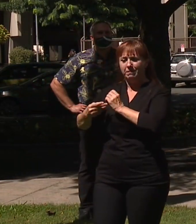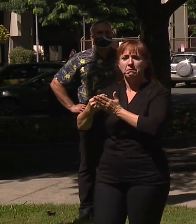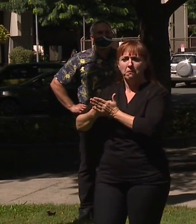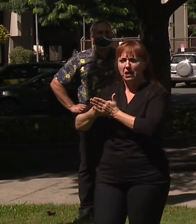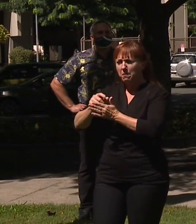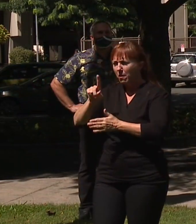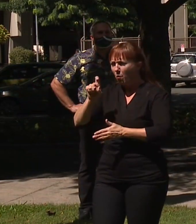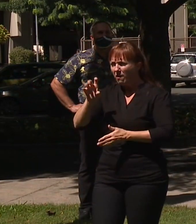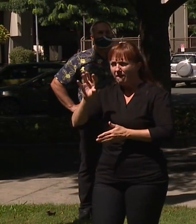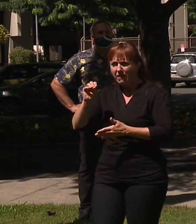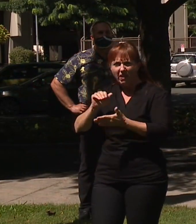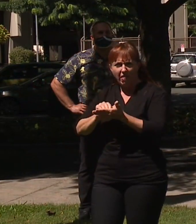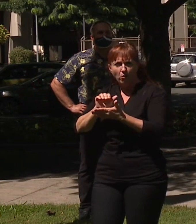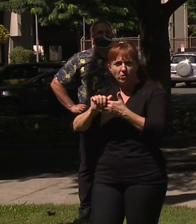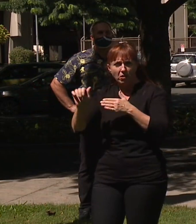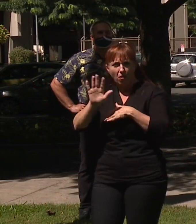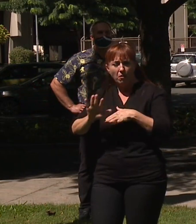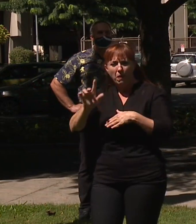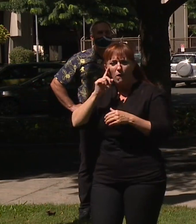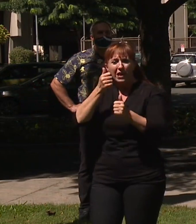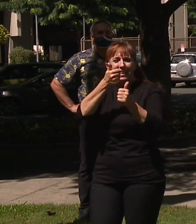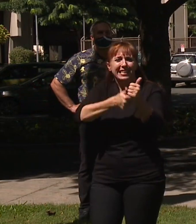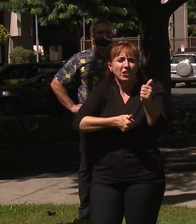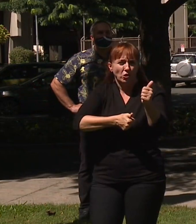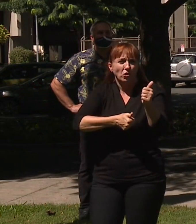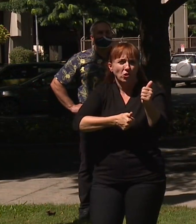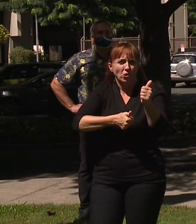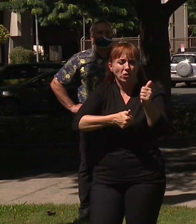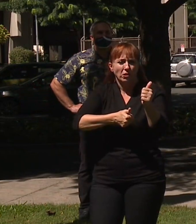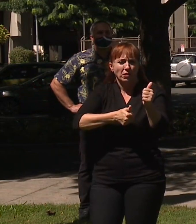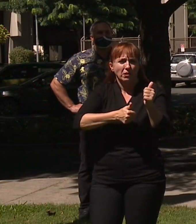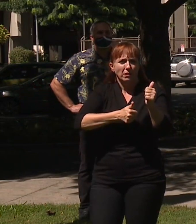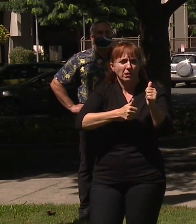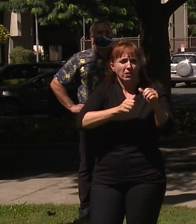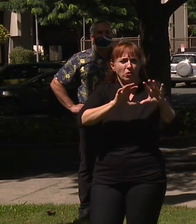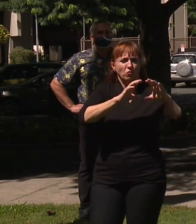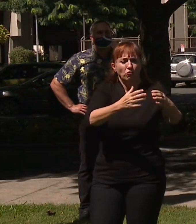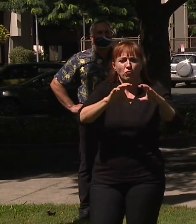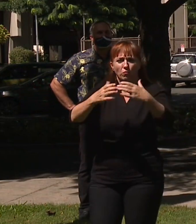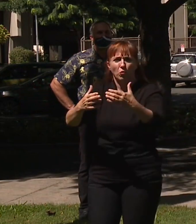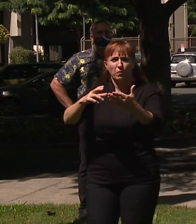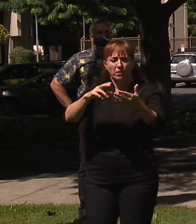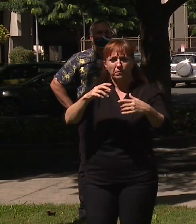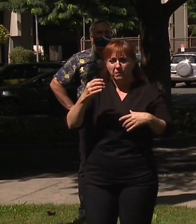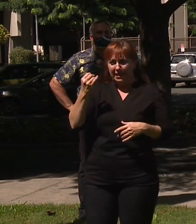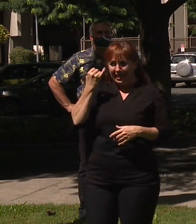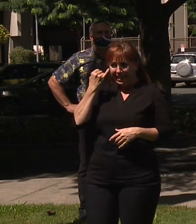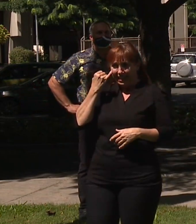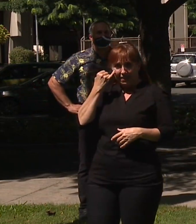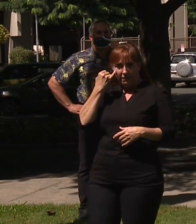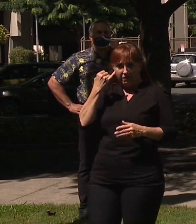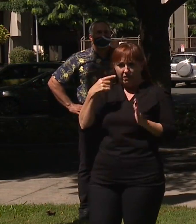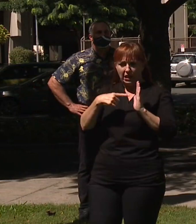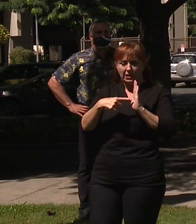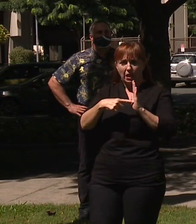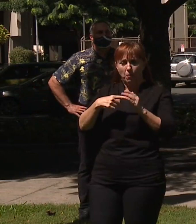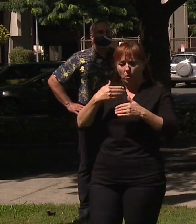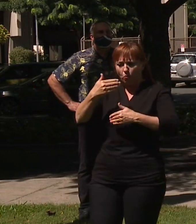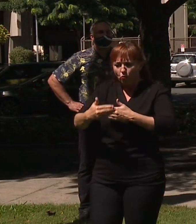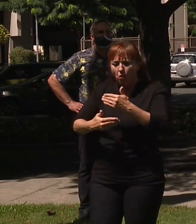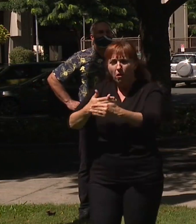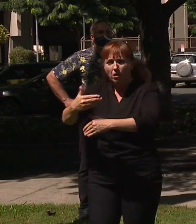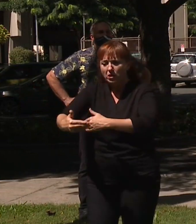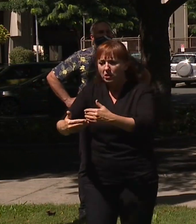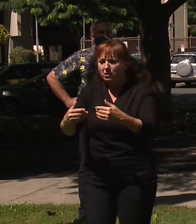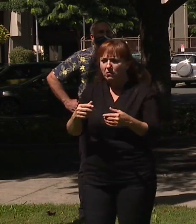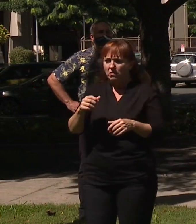think about $150,000 for each entity in case they go through this whole process, they have their people out there working